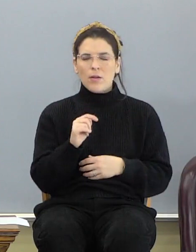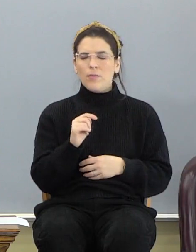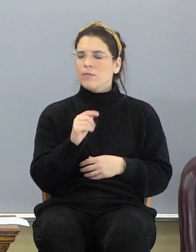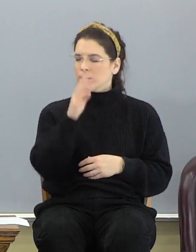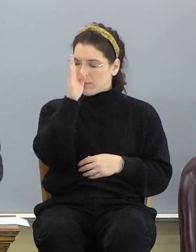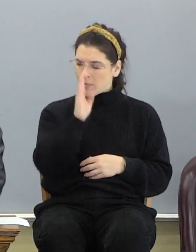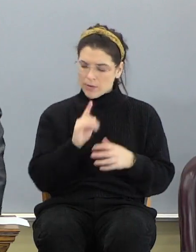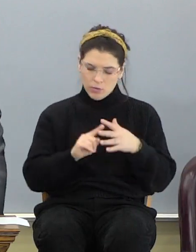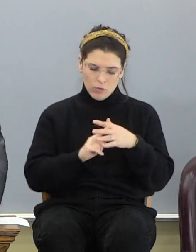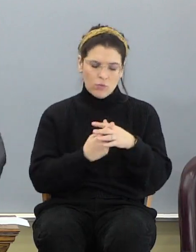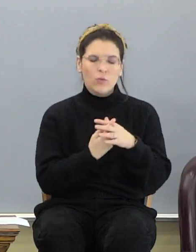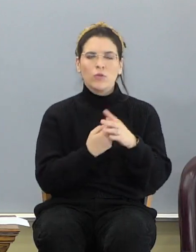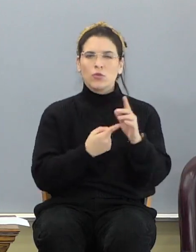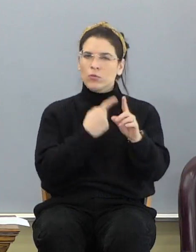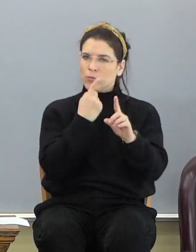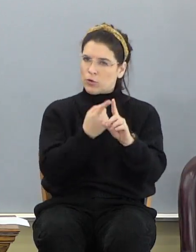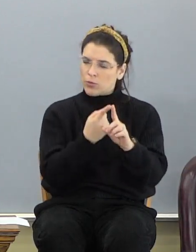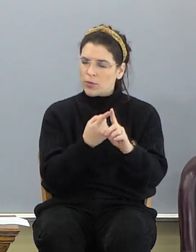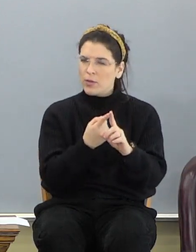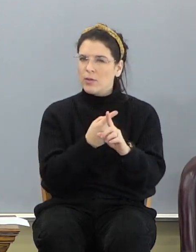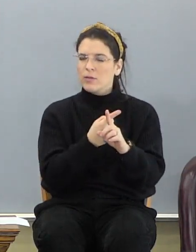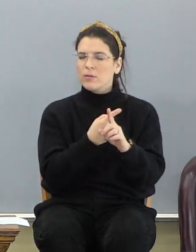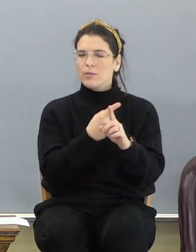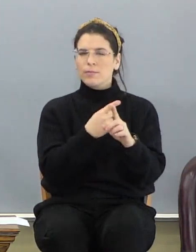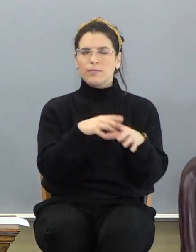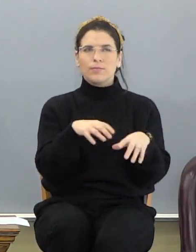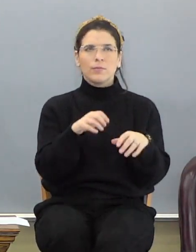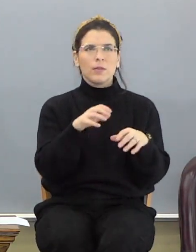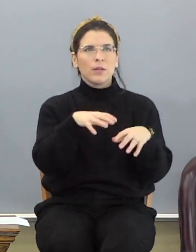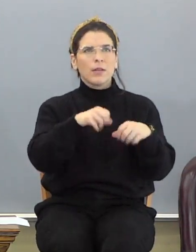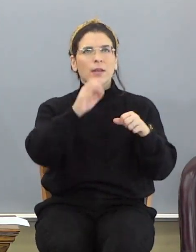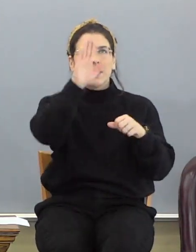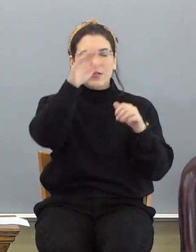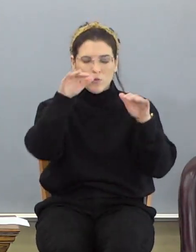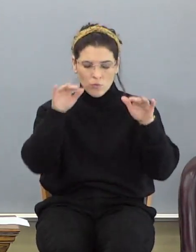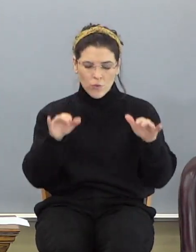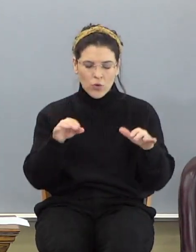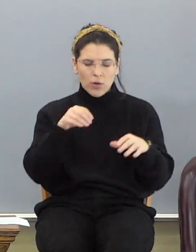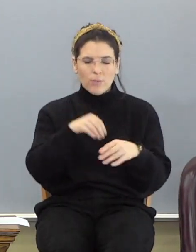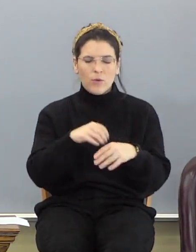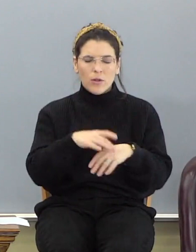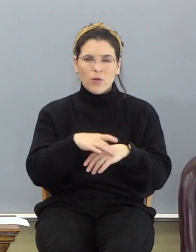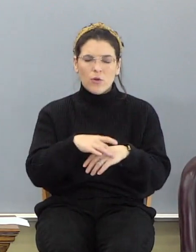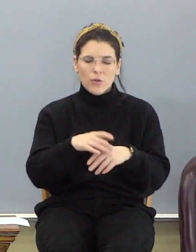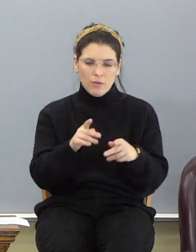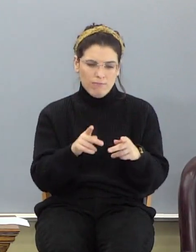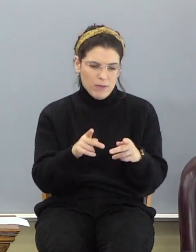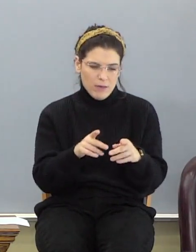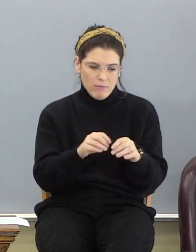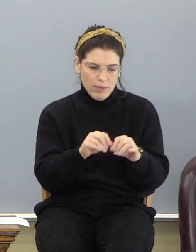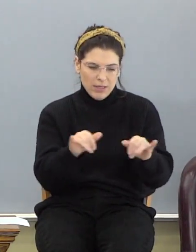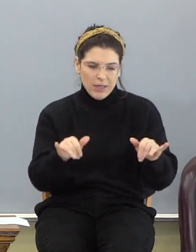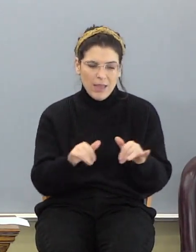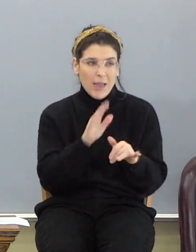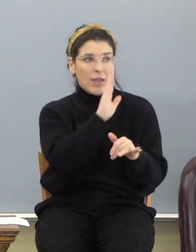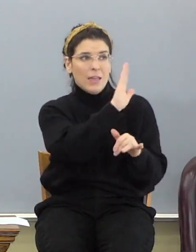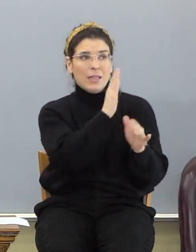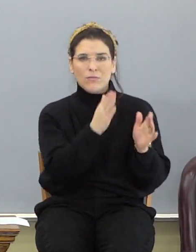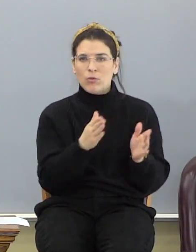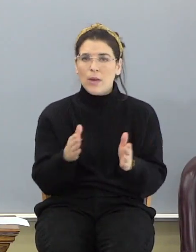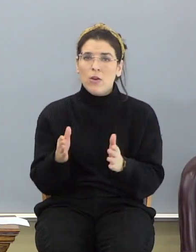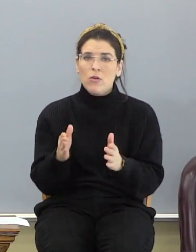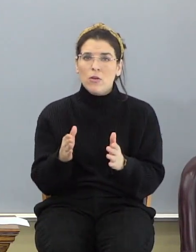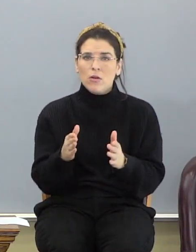So God's original intention, His purpose, is to take His throne and put it on the earth in a piece of real estate that He's prepared for it. Now,